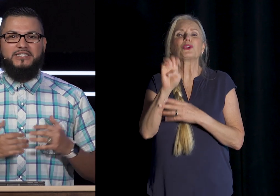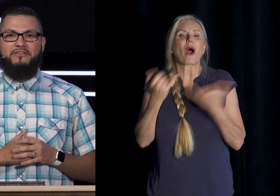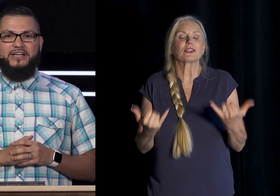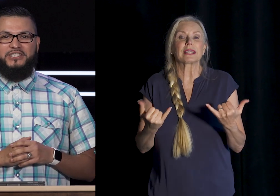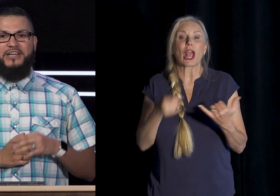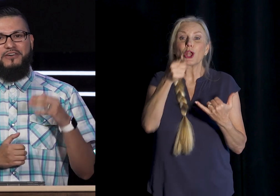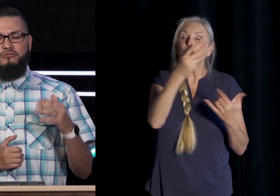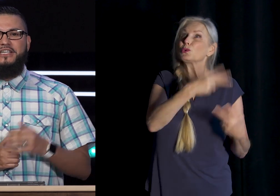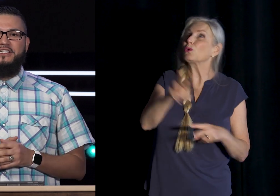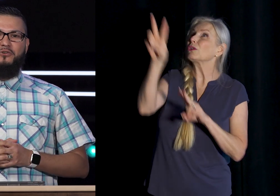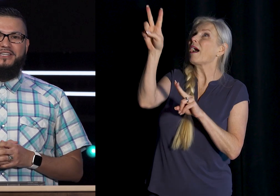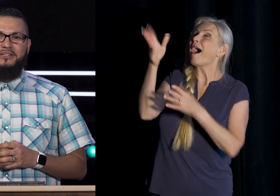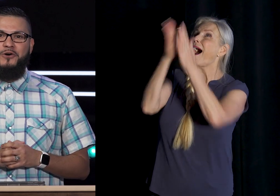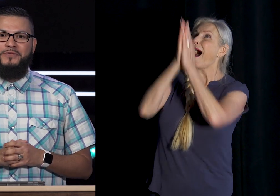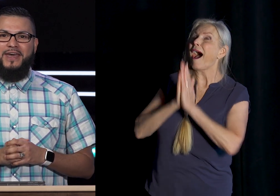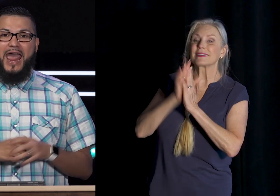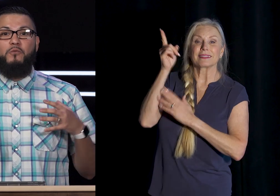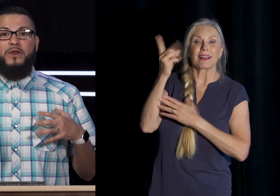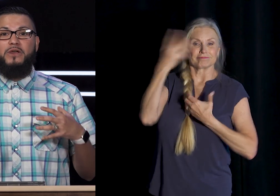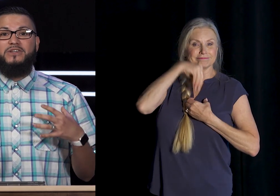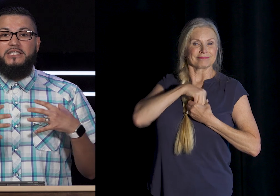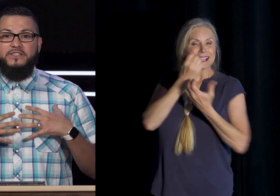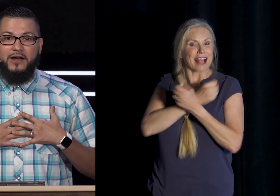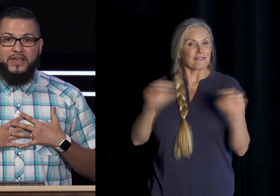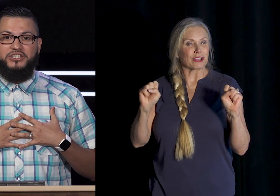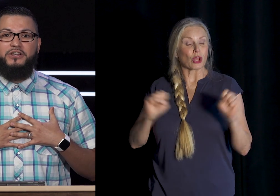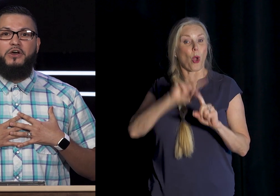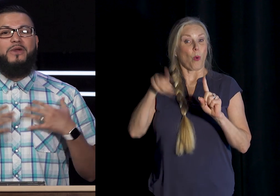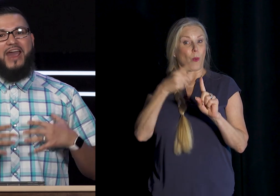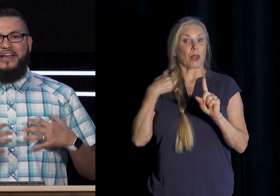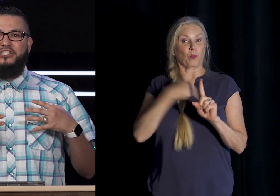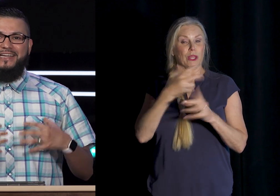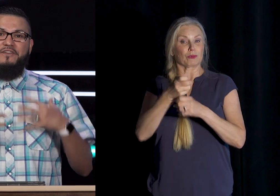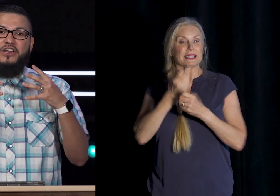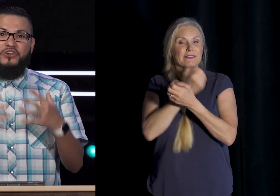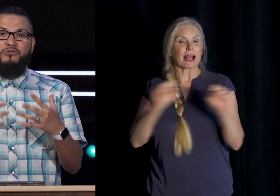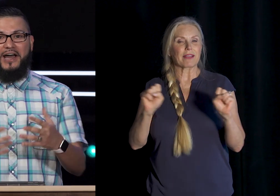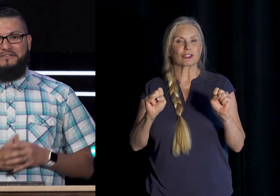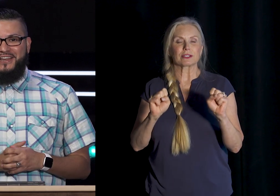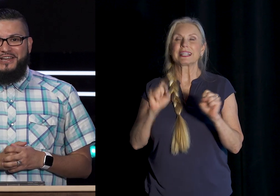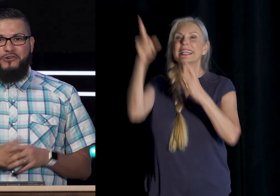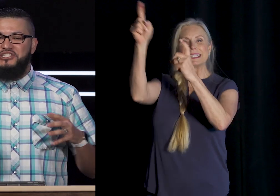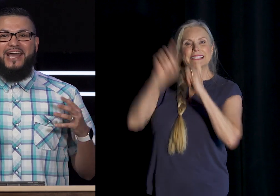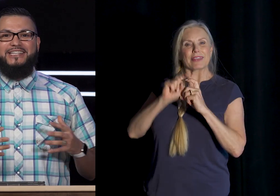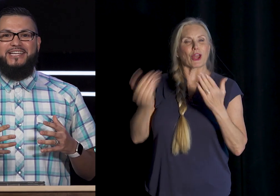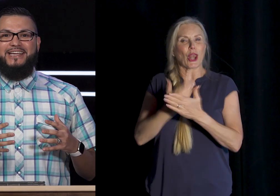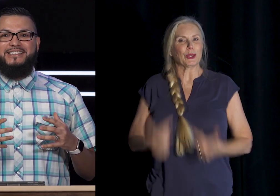salvation Through Jesus Christ alone And when we receive salvation We are actually given new life Christianity is